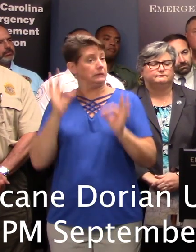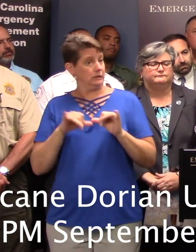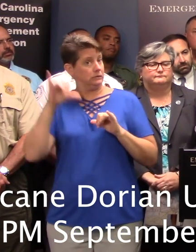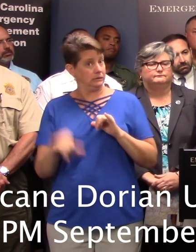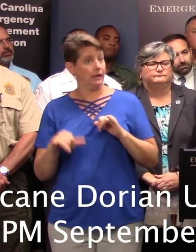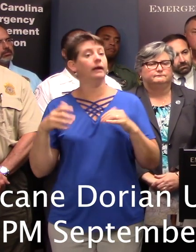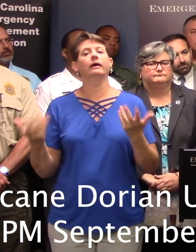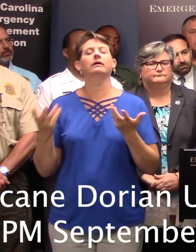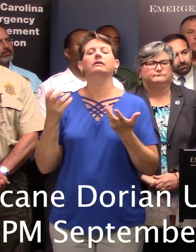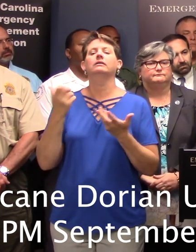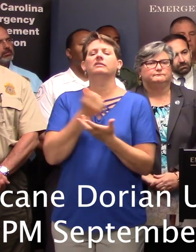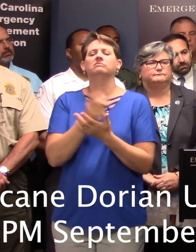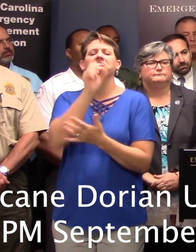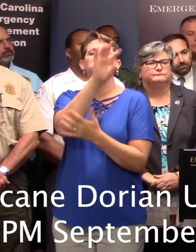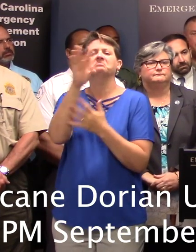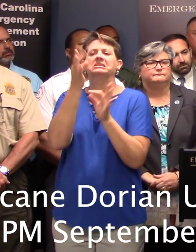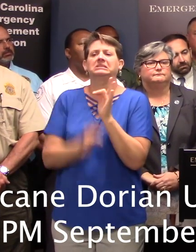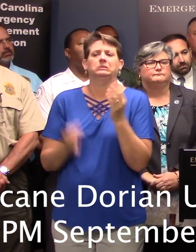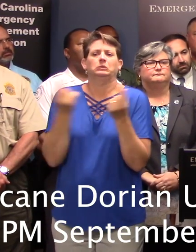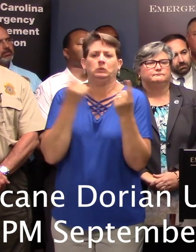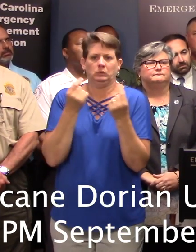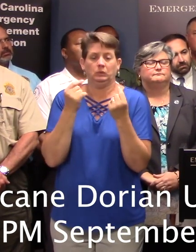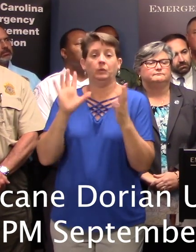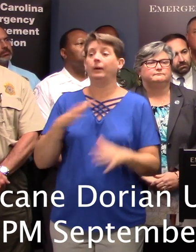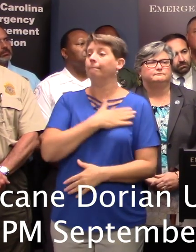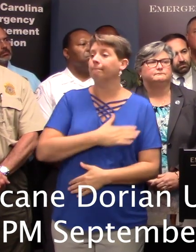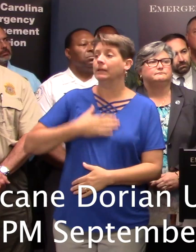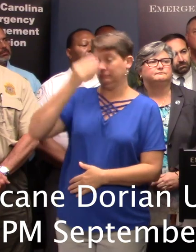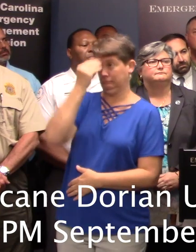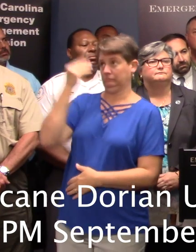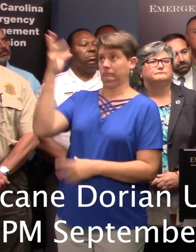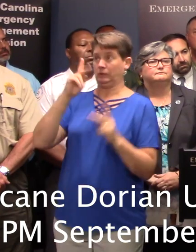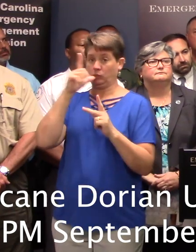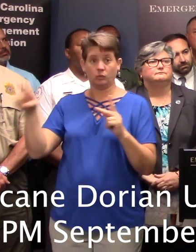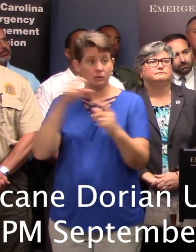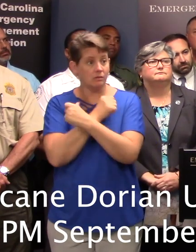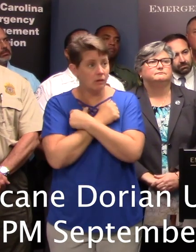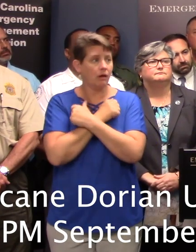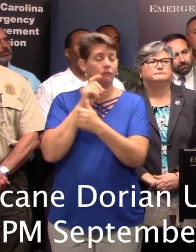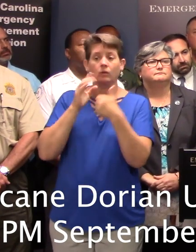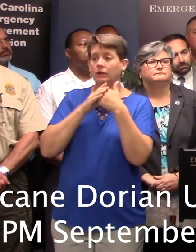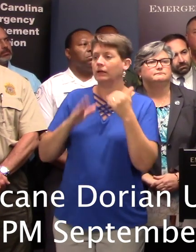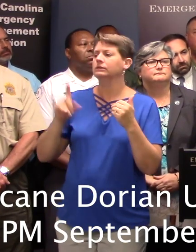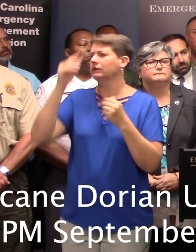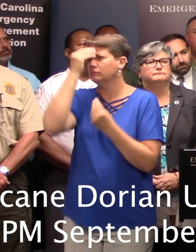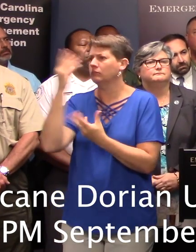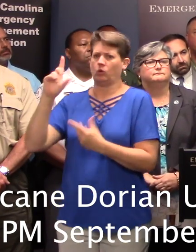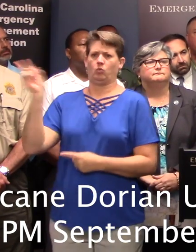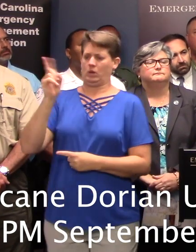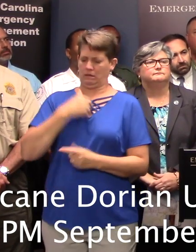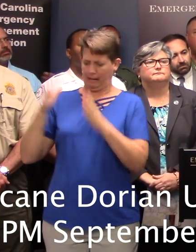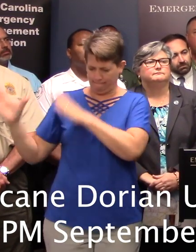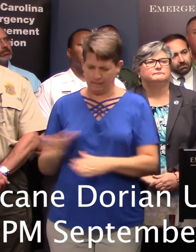to stay here, few simple things we ask you to do. Tell your loved ones or next of kin where you plan to be, where you plan to